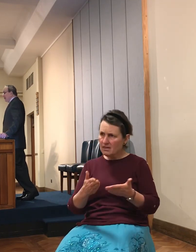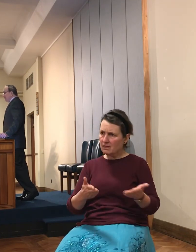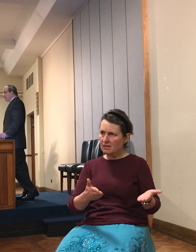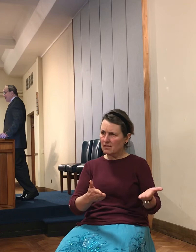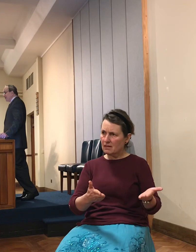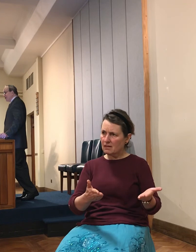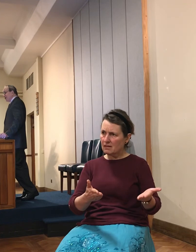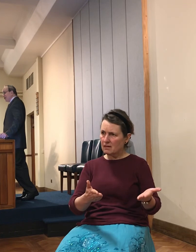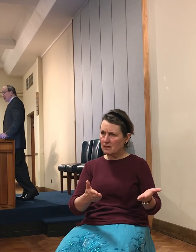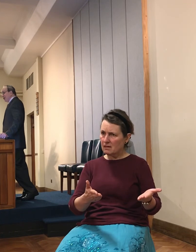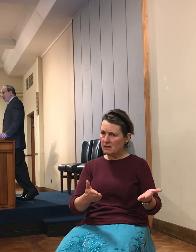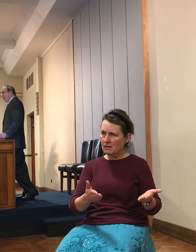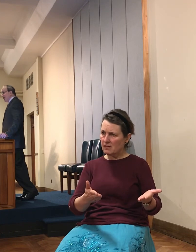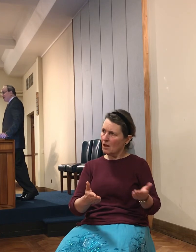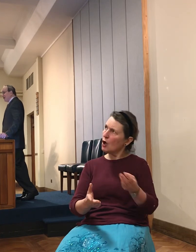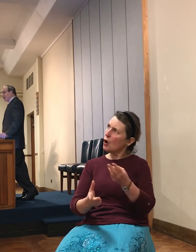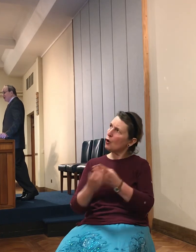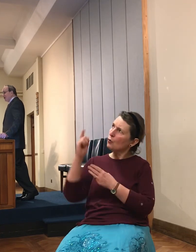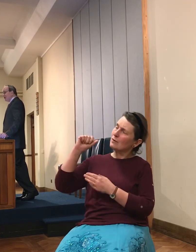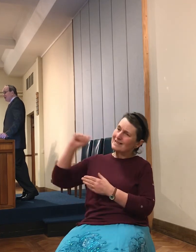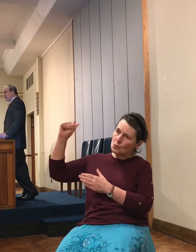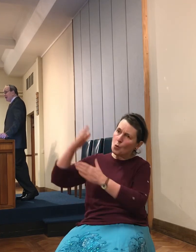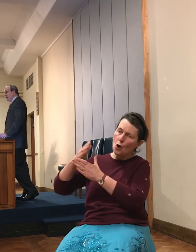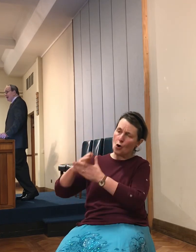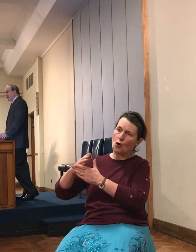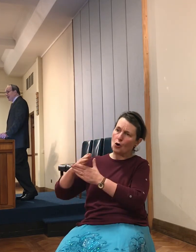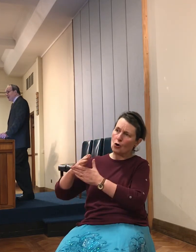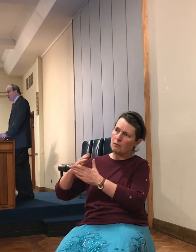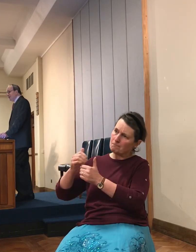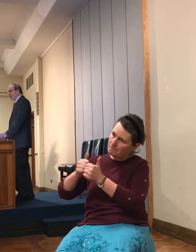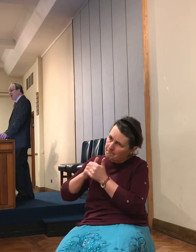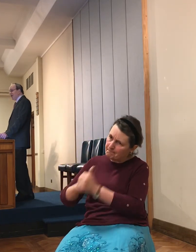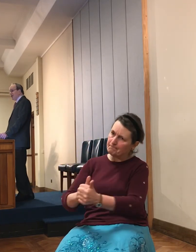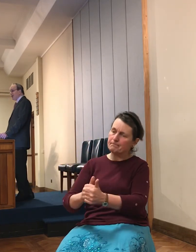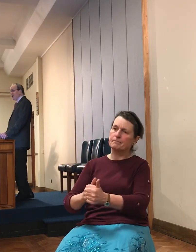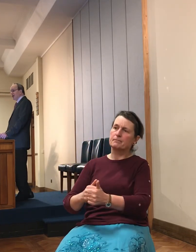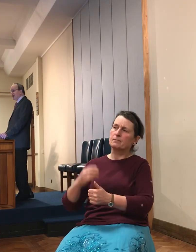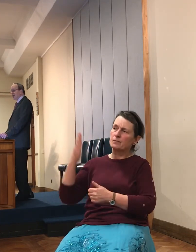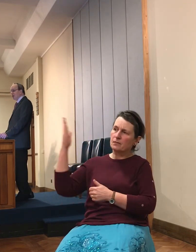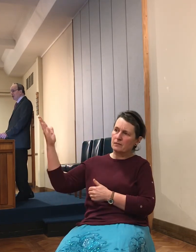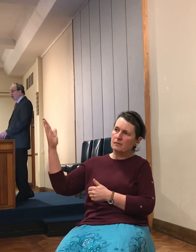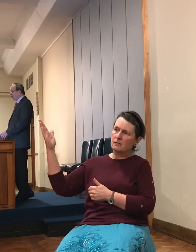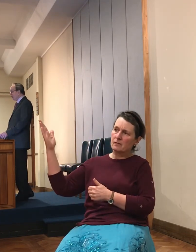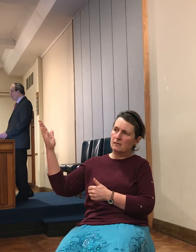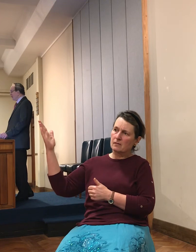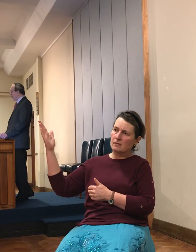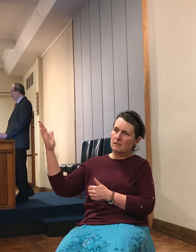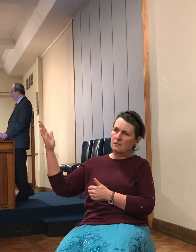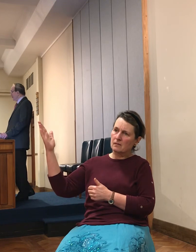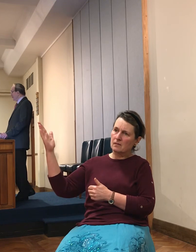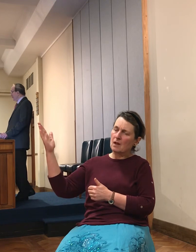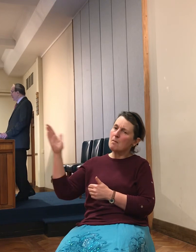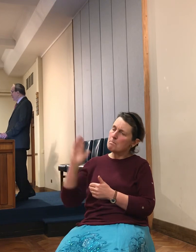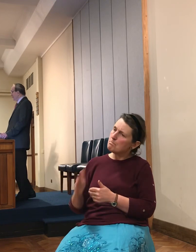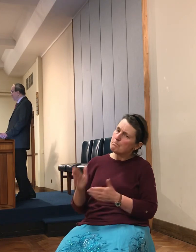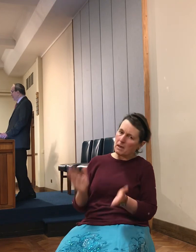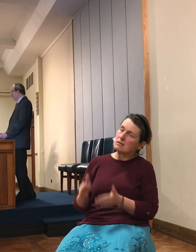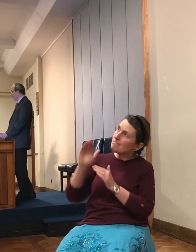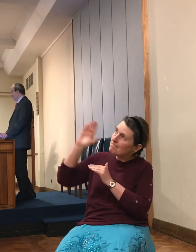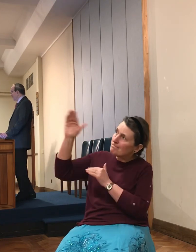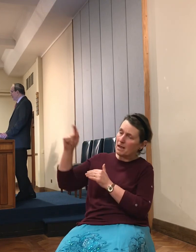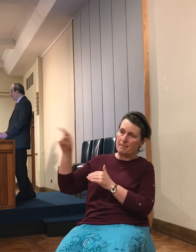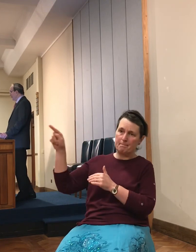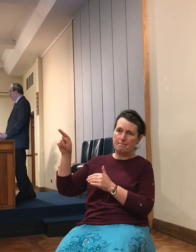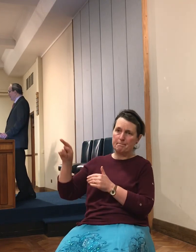because it's God who acts for us. You need faith to be calling upon him and